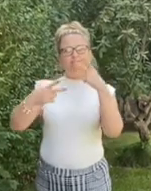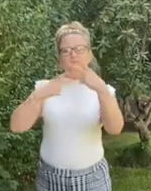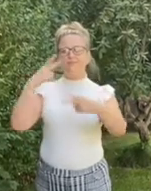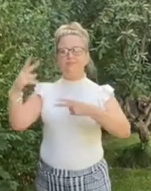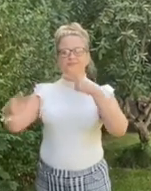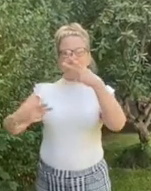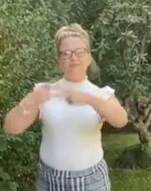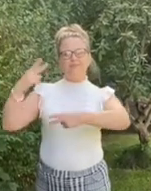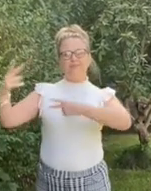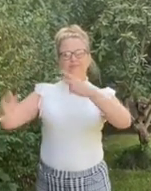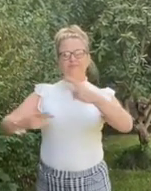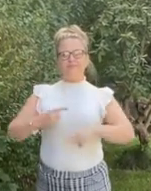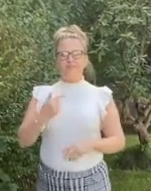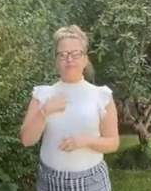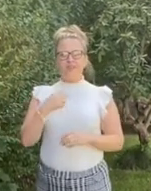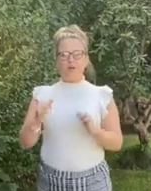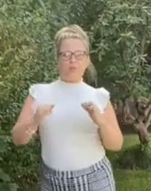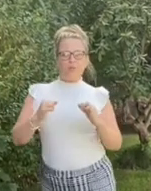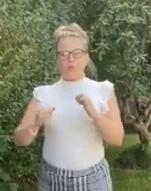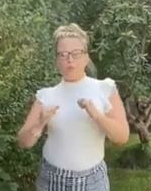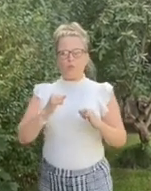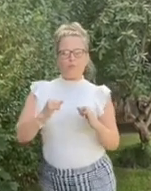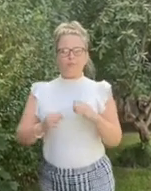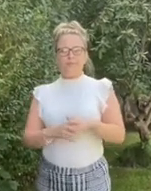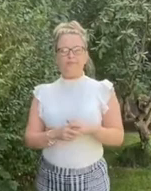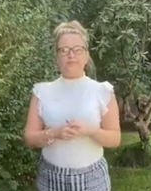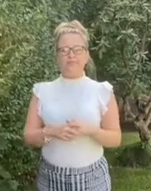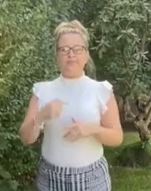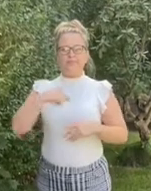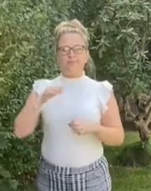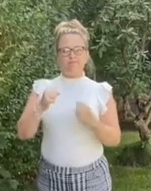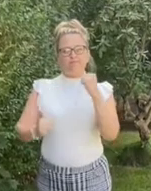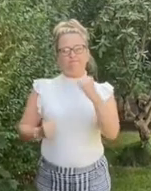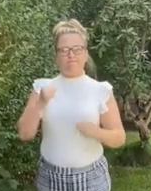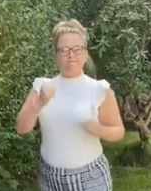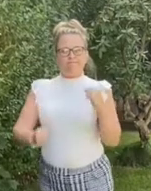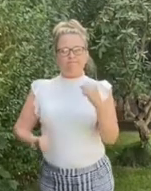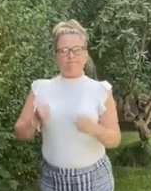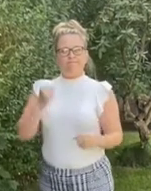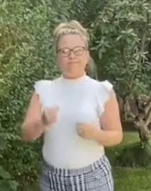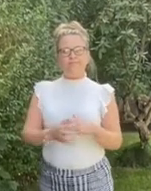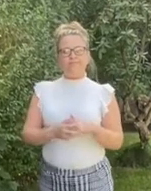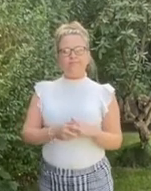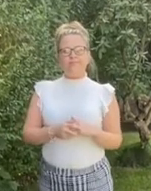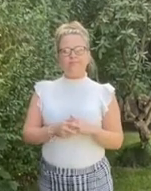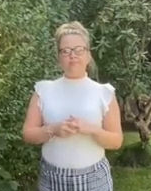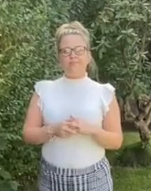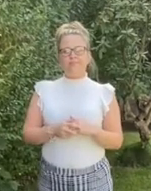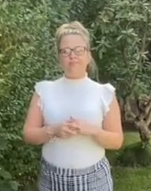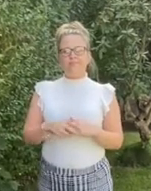I wiggle, I run I'm a piece of the sky